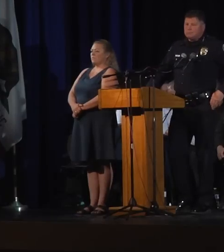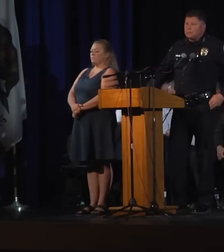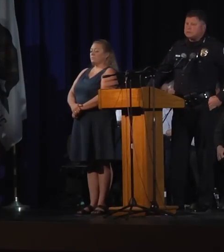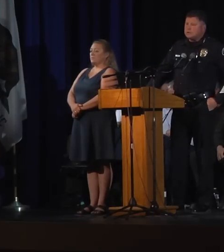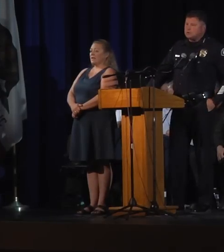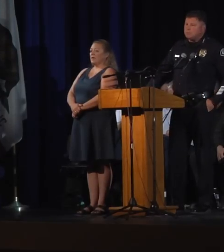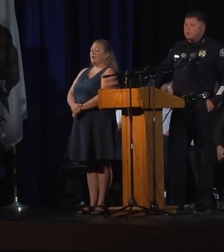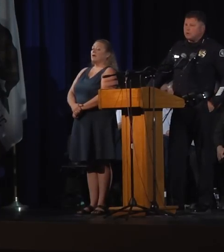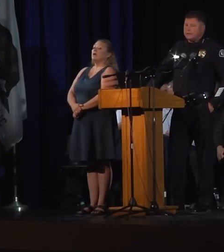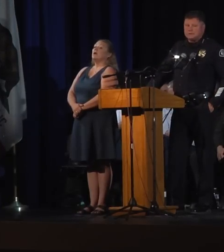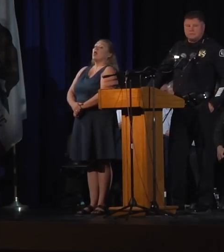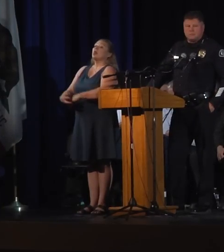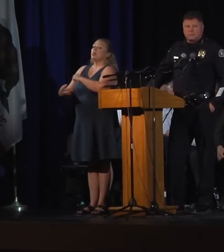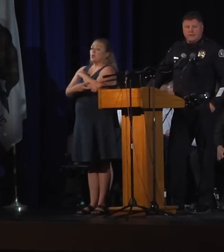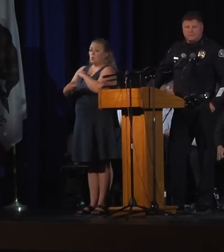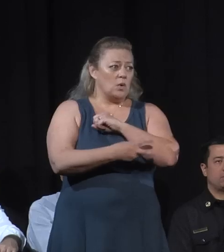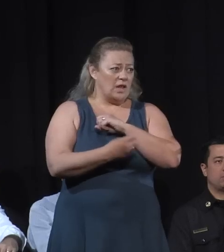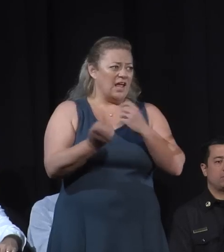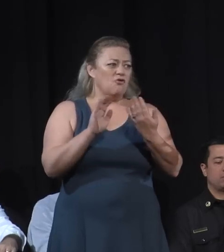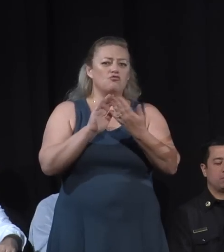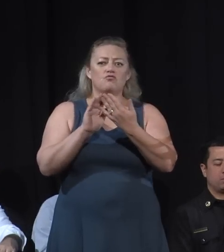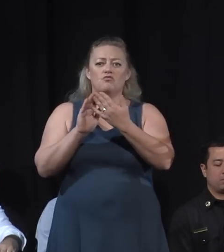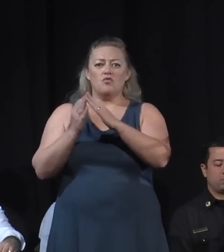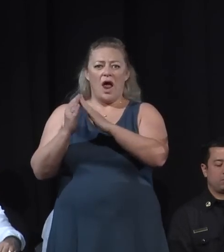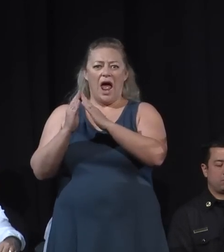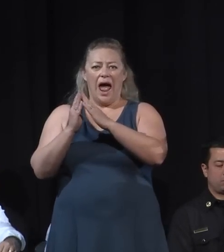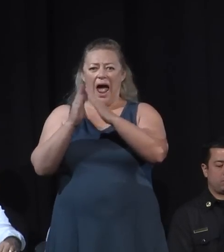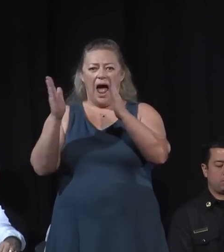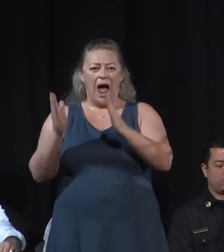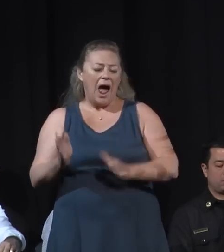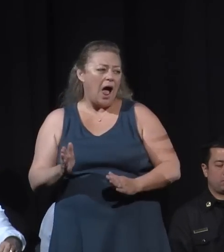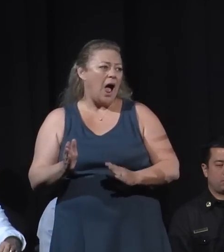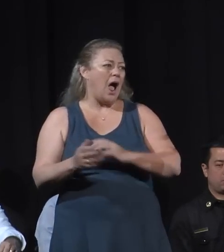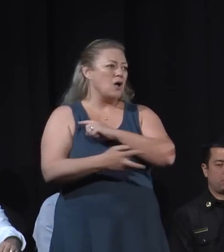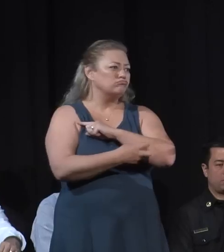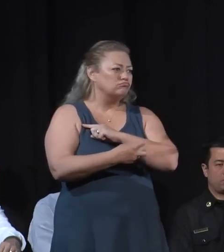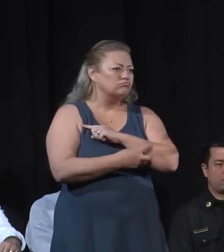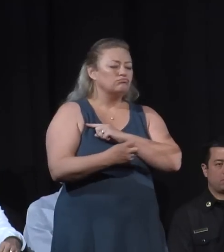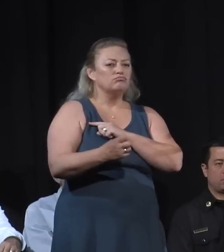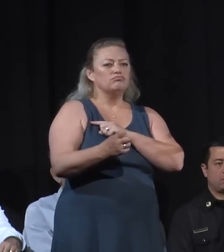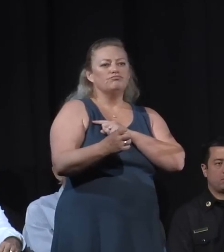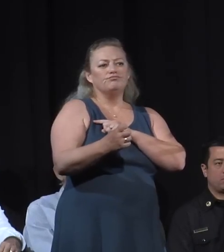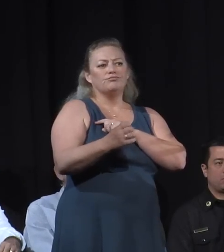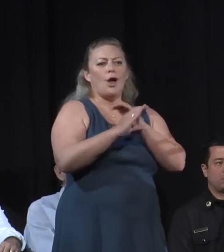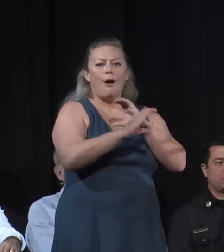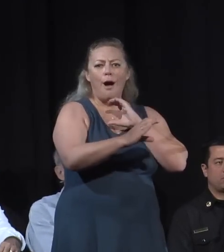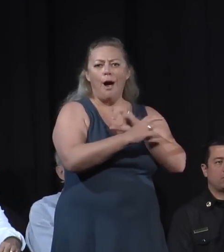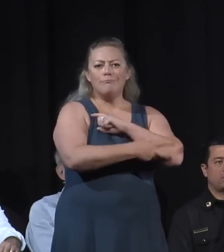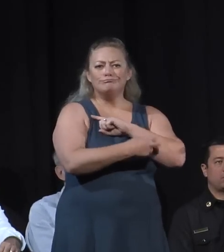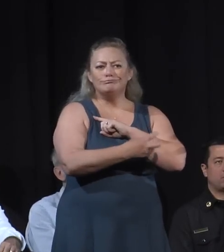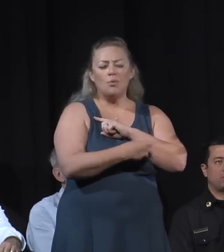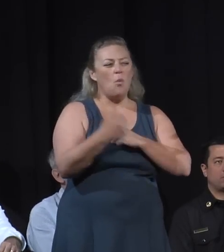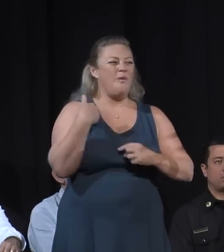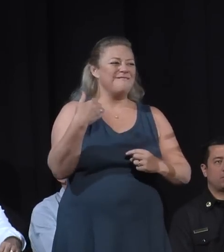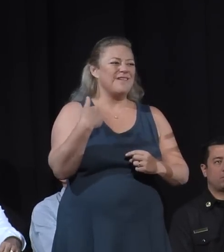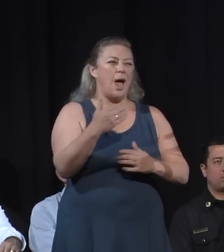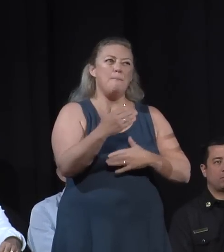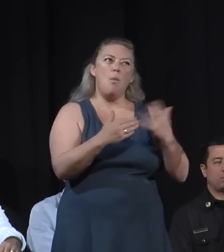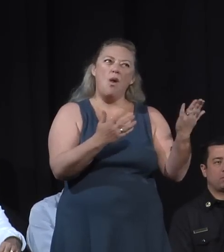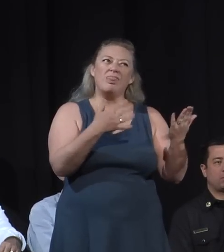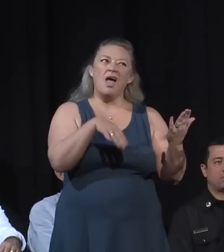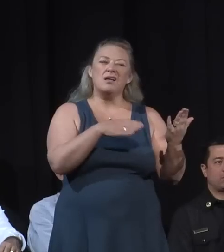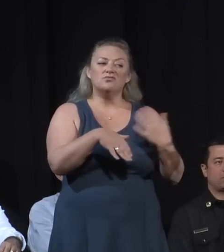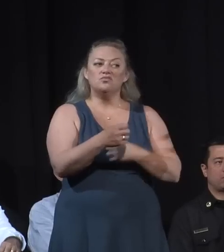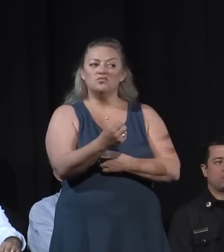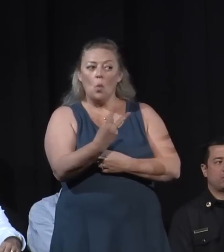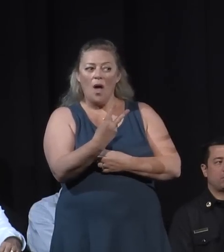Looting, residential burglaries, thefts from vehicles, vehicle burglaries in the areas. We've had little more than a dozen reported so far. We